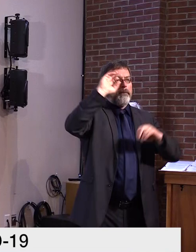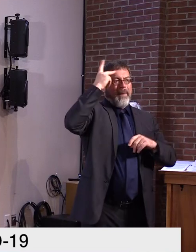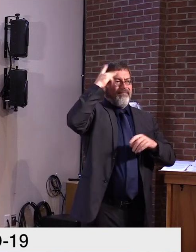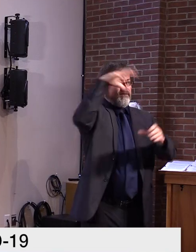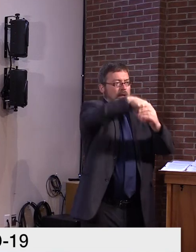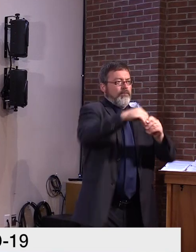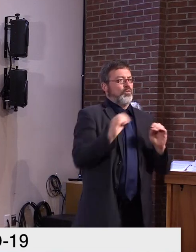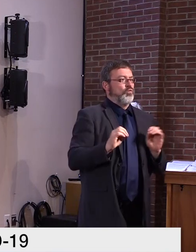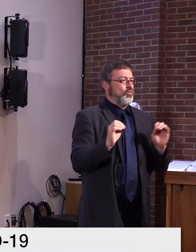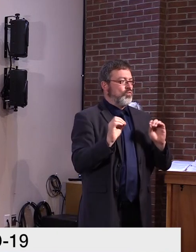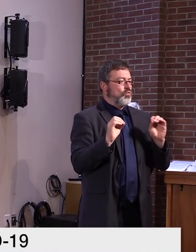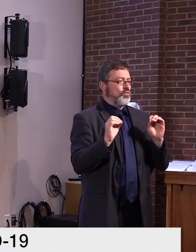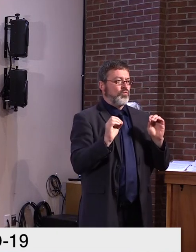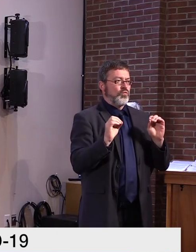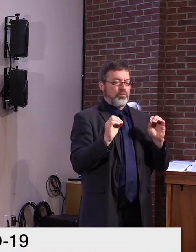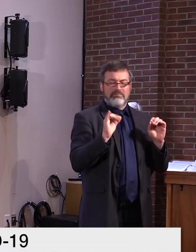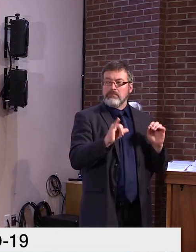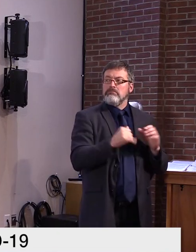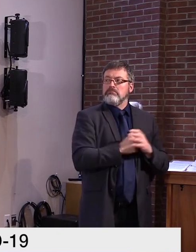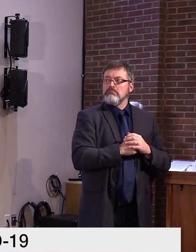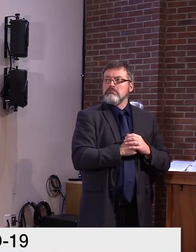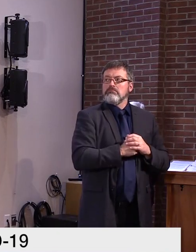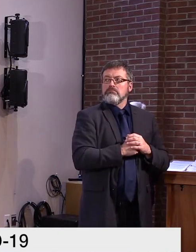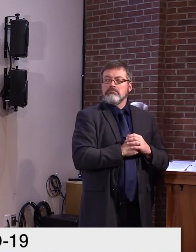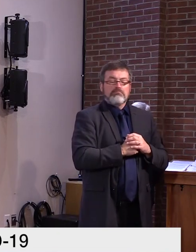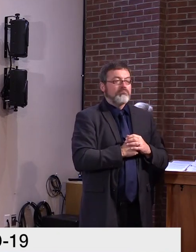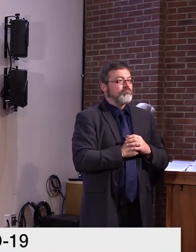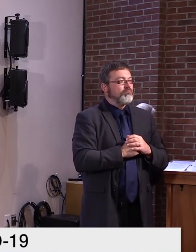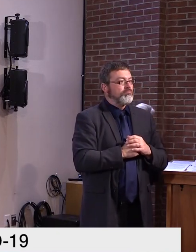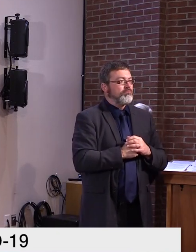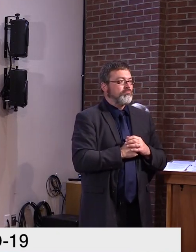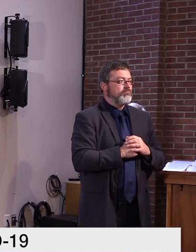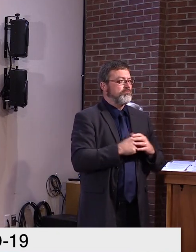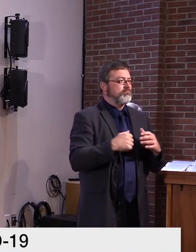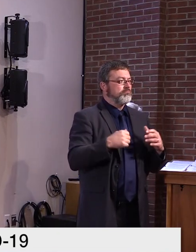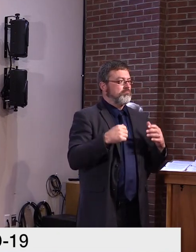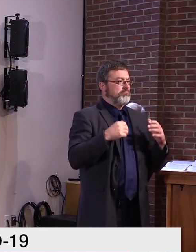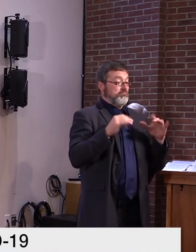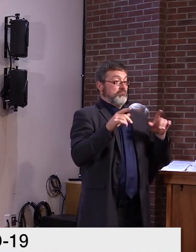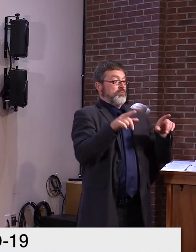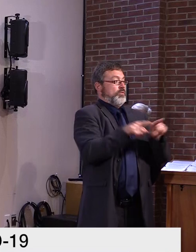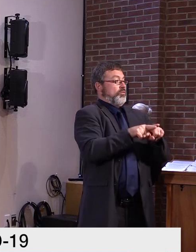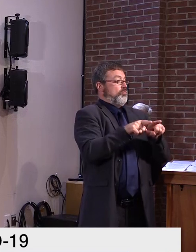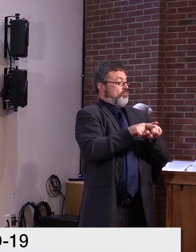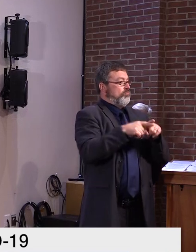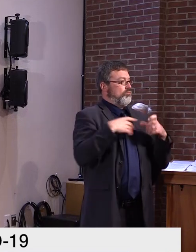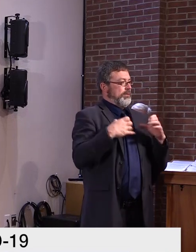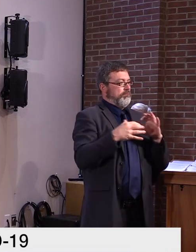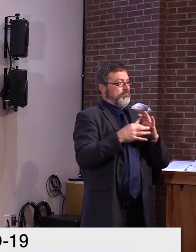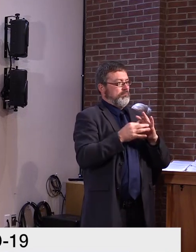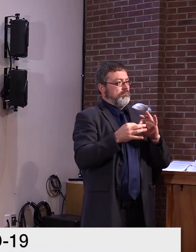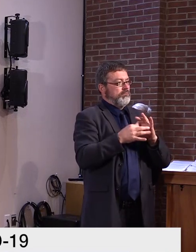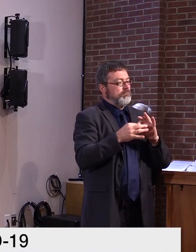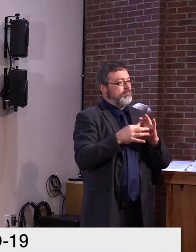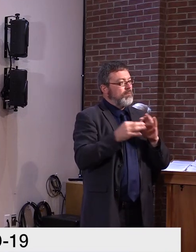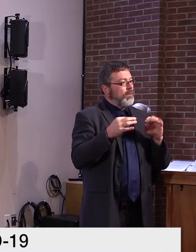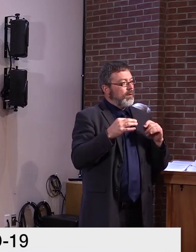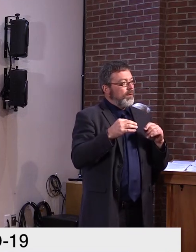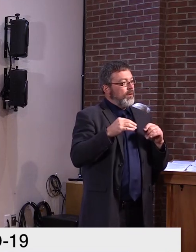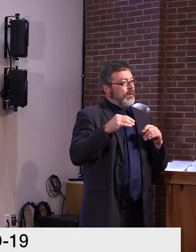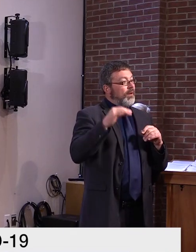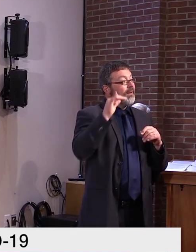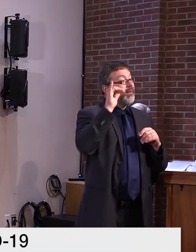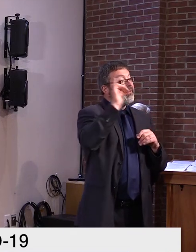Recent developments involve a letter that was publicized by nine pharmaceutical